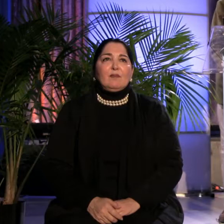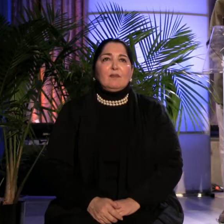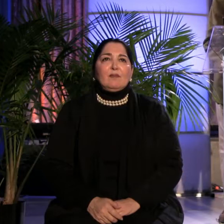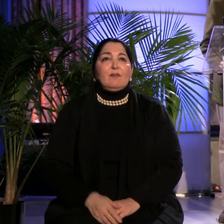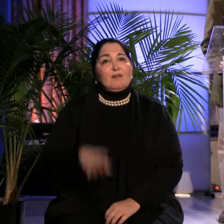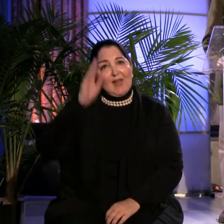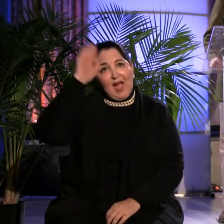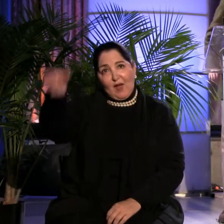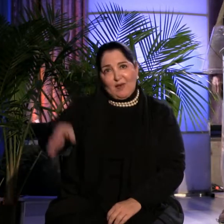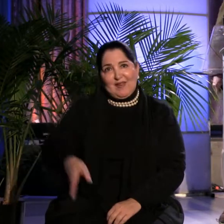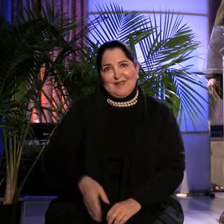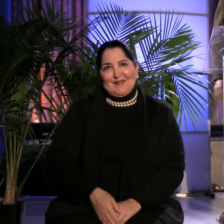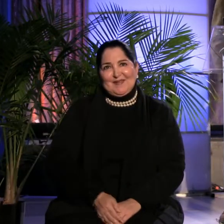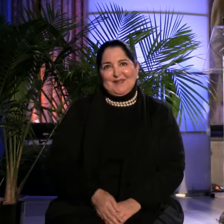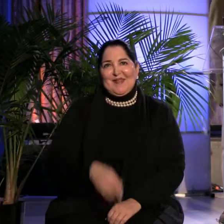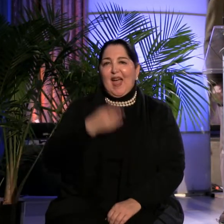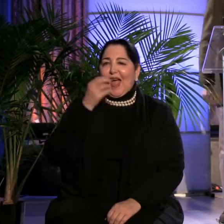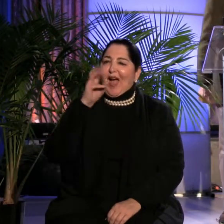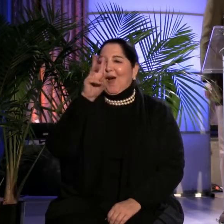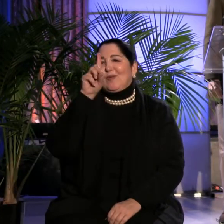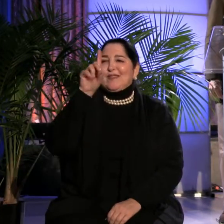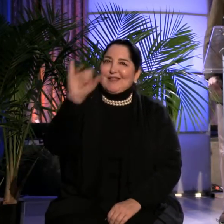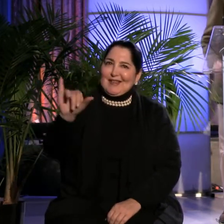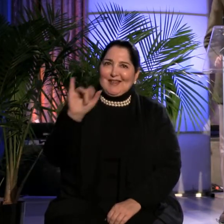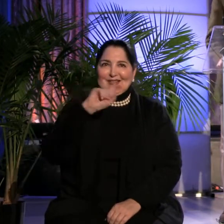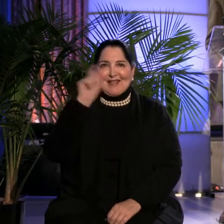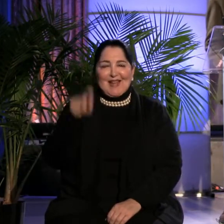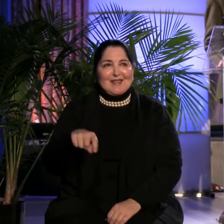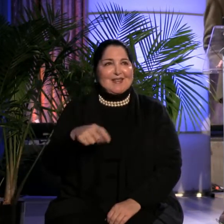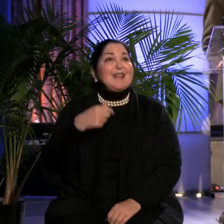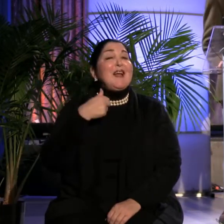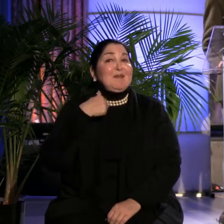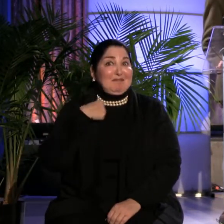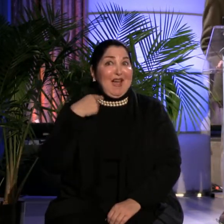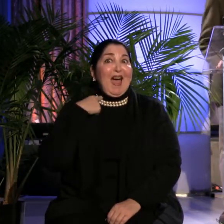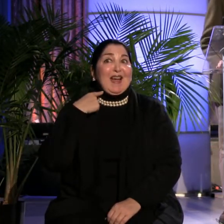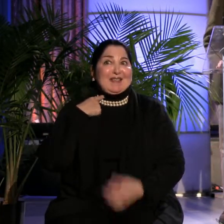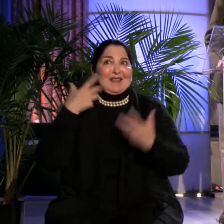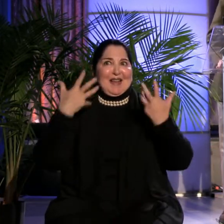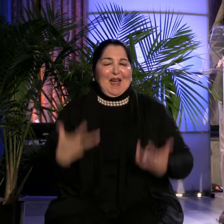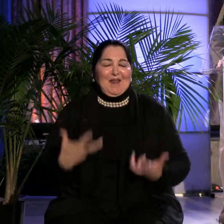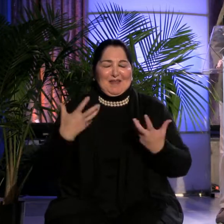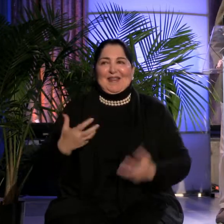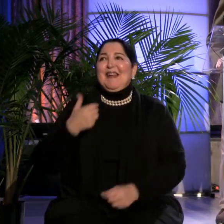Howdy. I'm David Lutkin. Thank y'all for coming. Let's go.